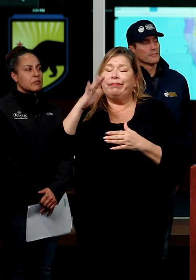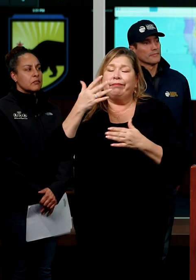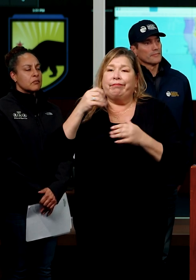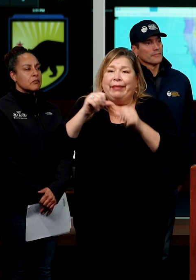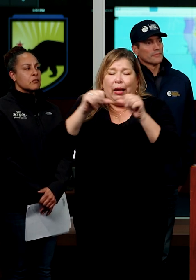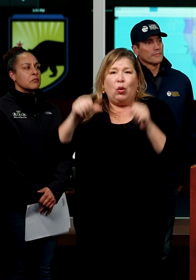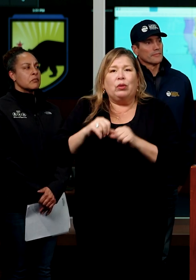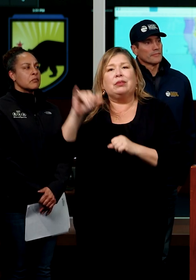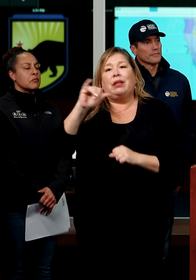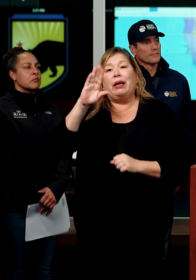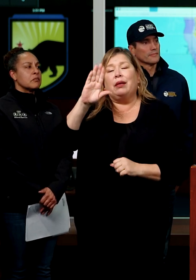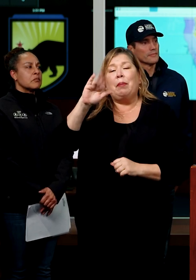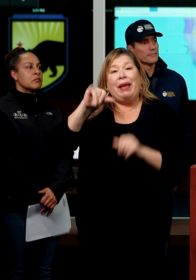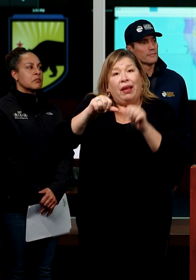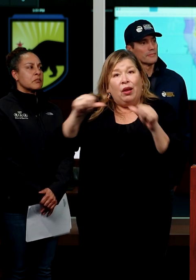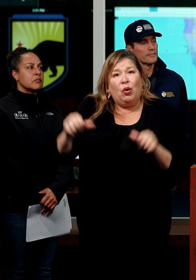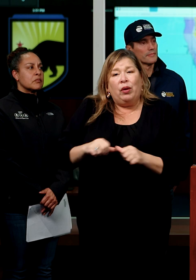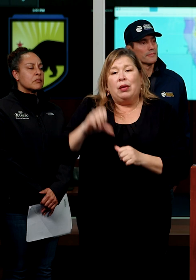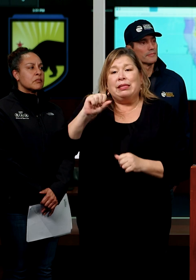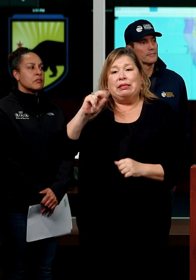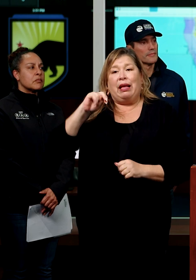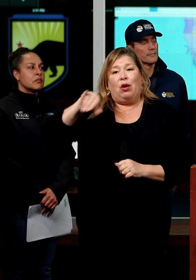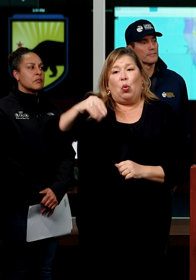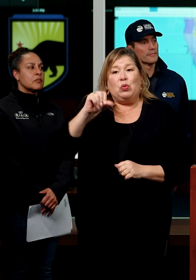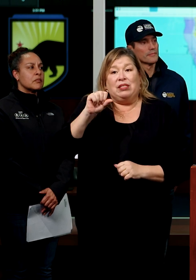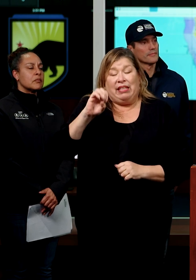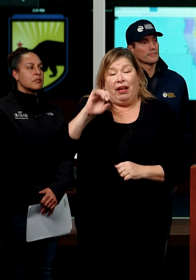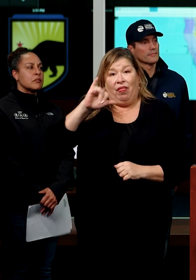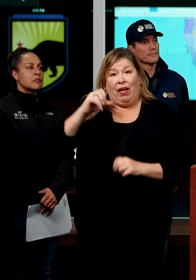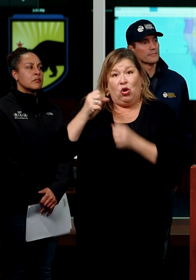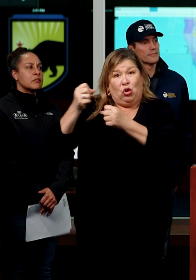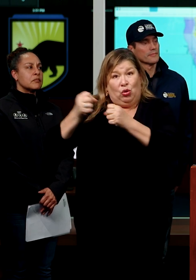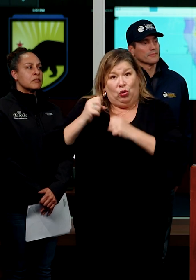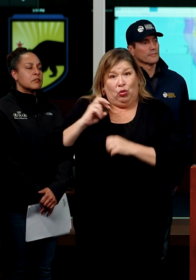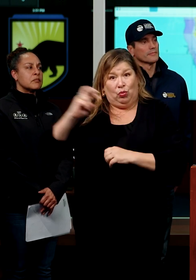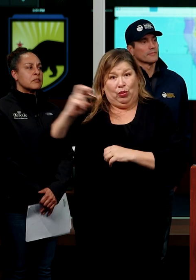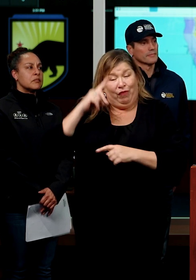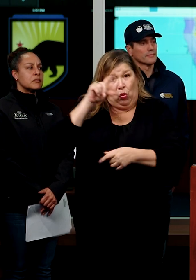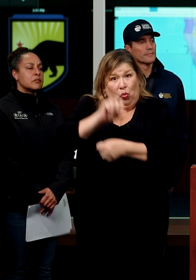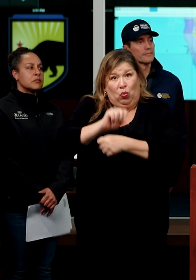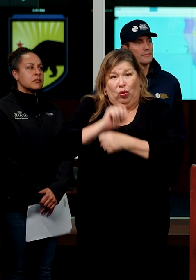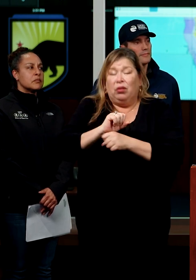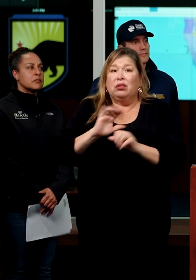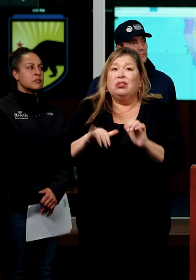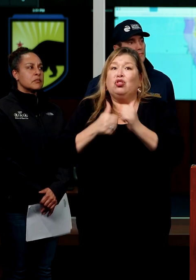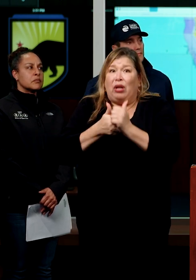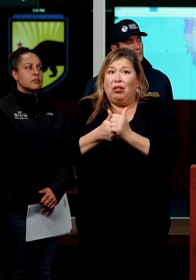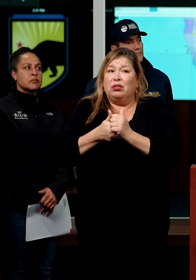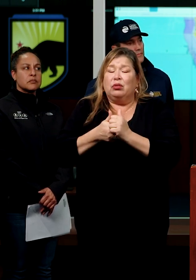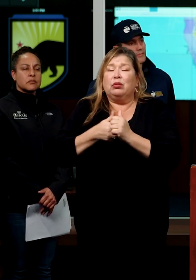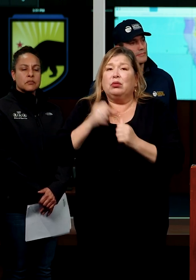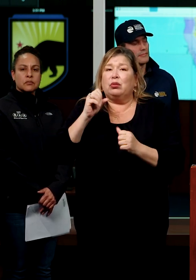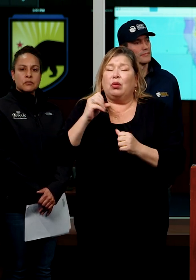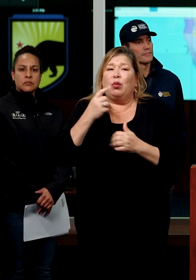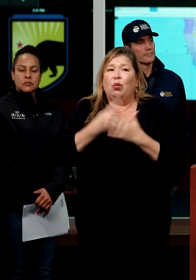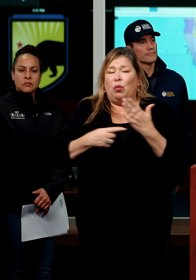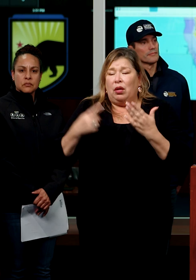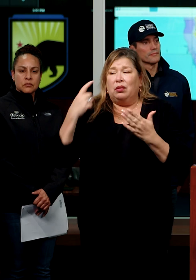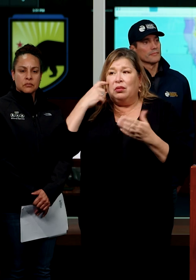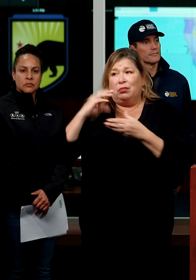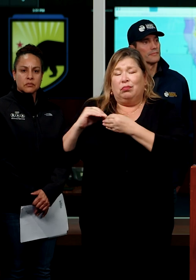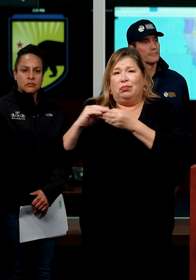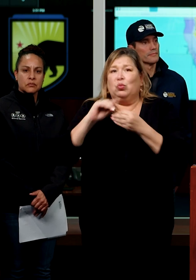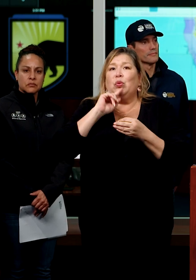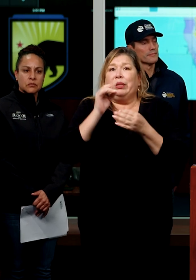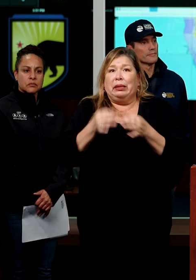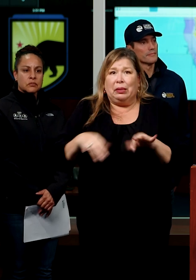area is projected to be particularly challenging. And so I think what you just heard is, uh, is incredibly important and, uh,